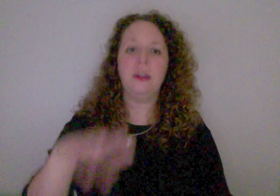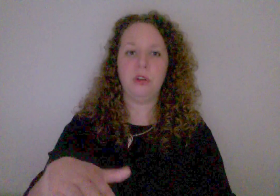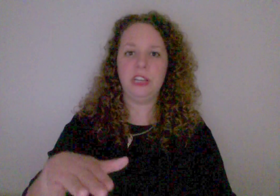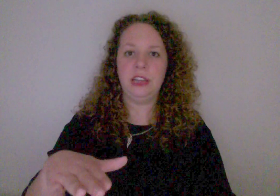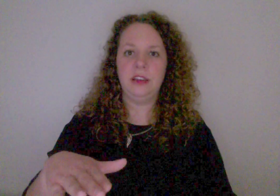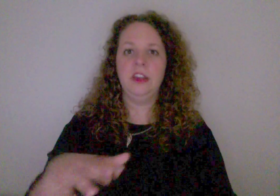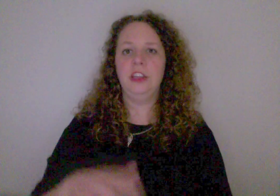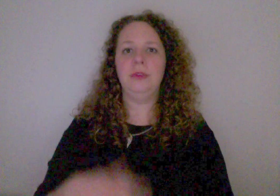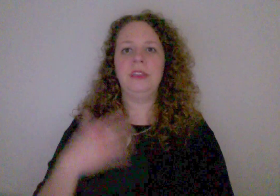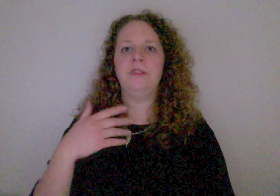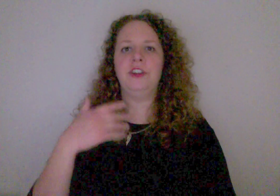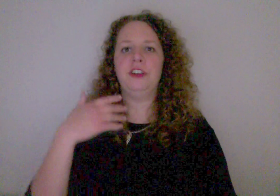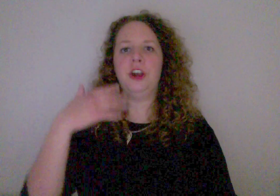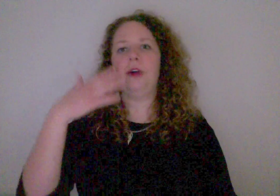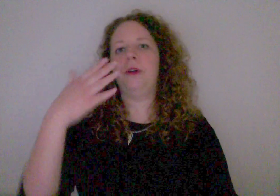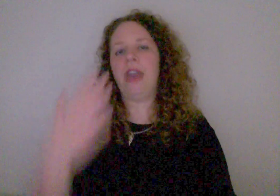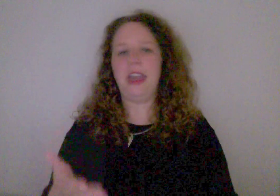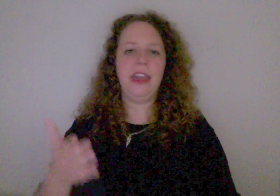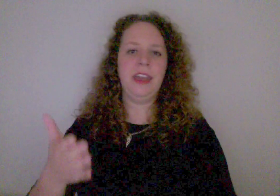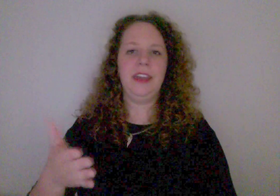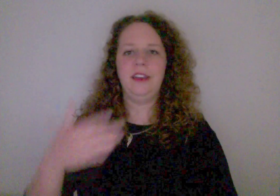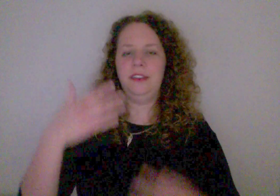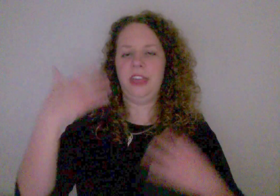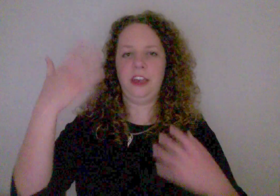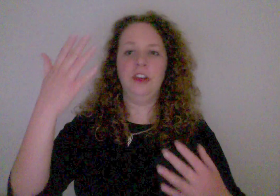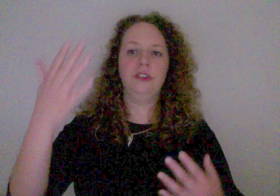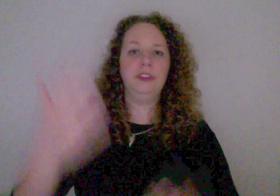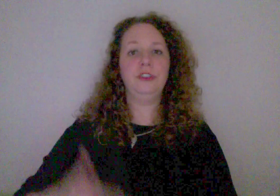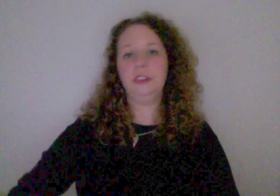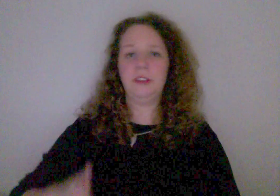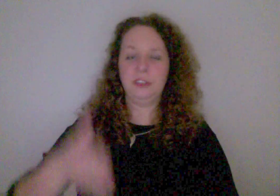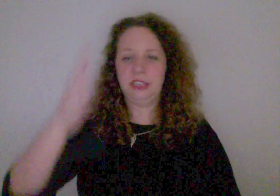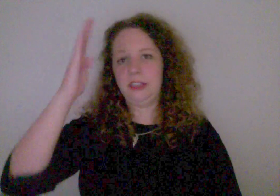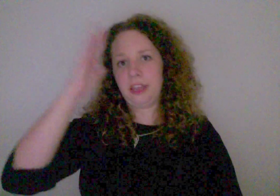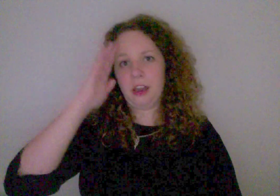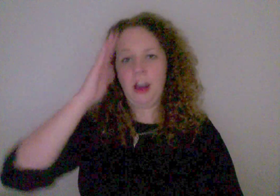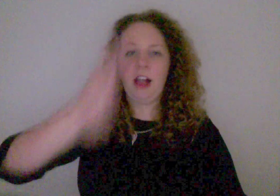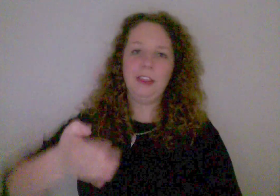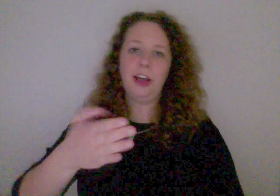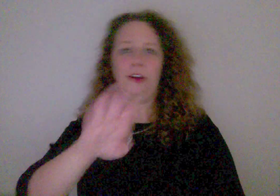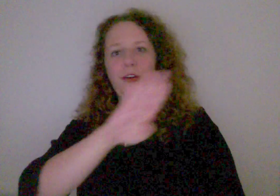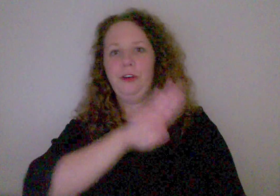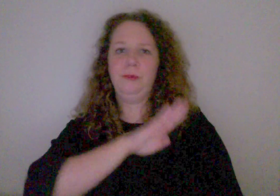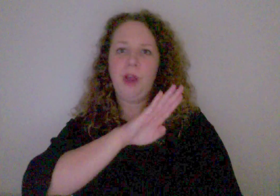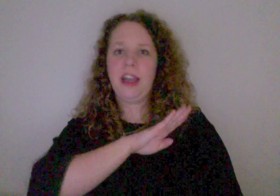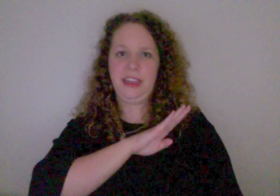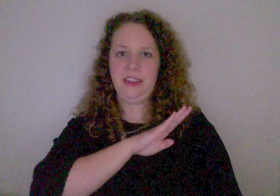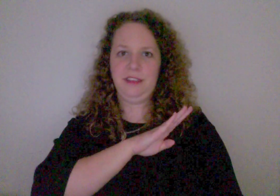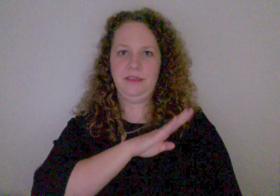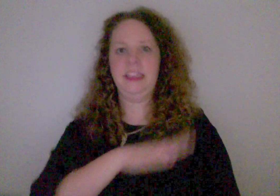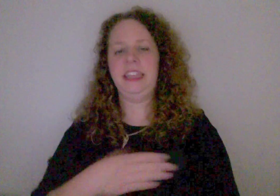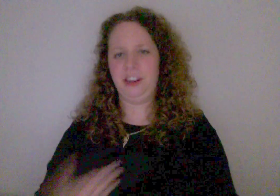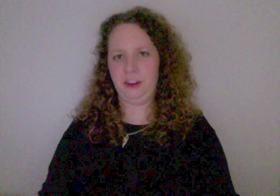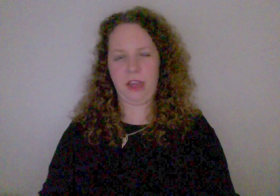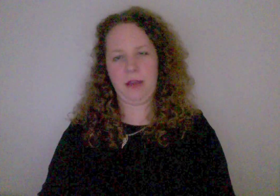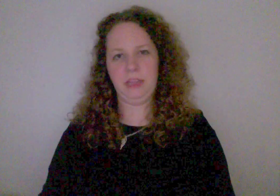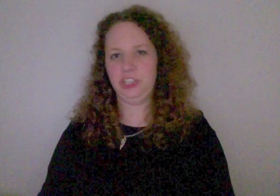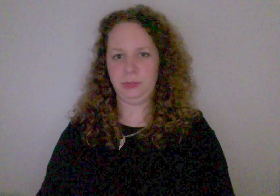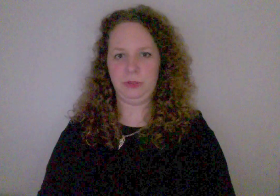Courtney. You would never go, hey, like never say like, hello Brian, here. It just wouldn't